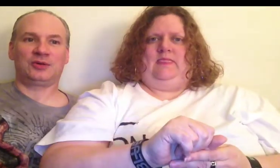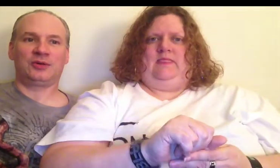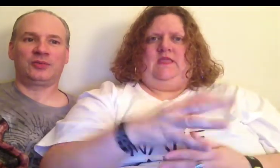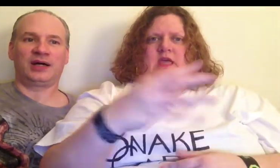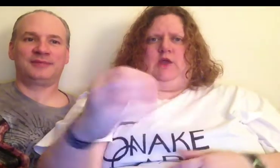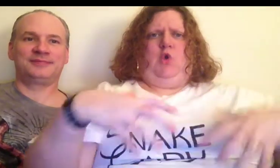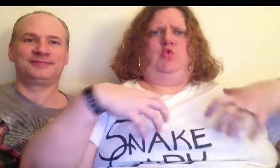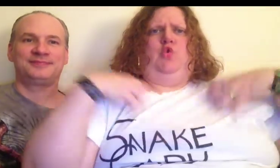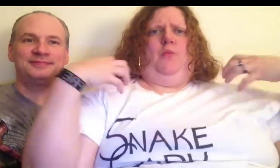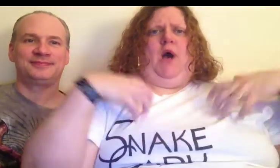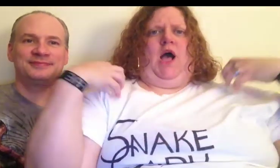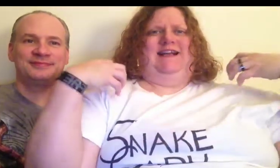Kuma.